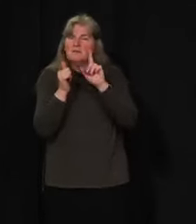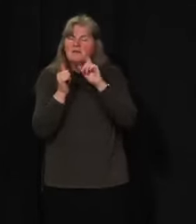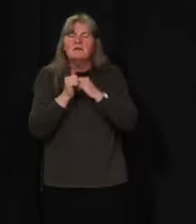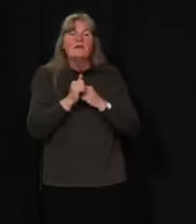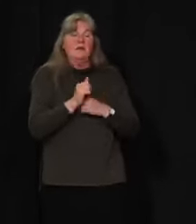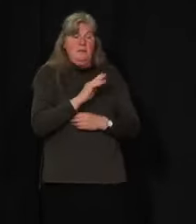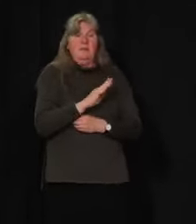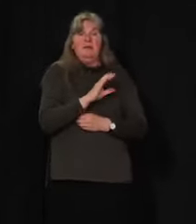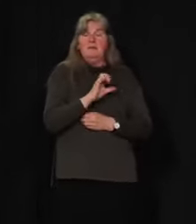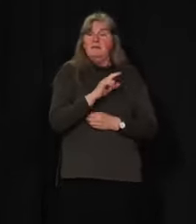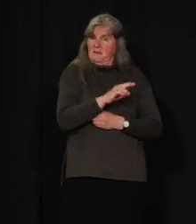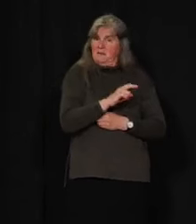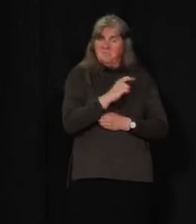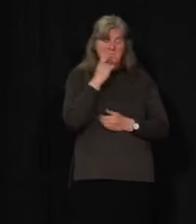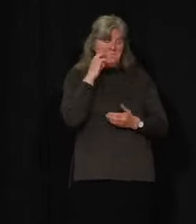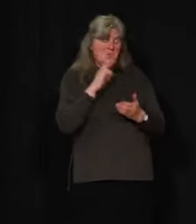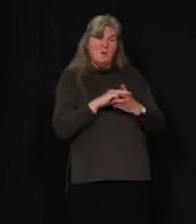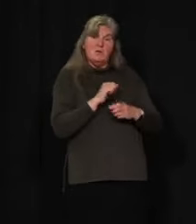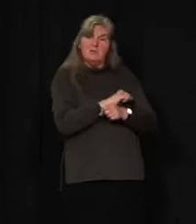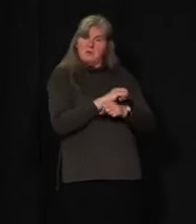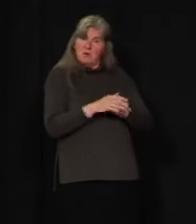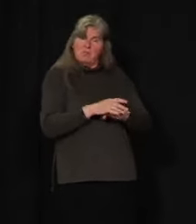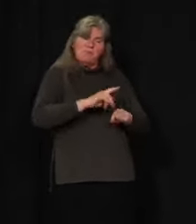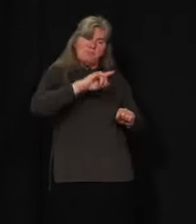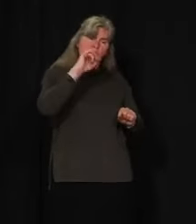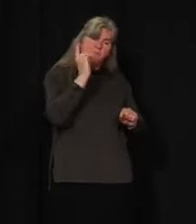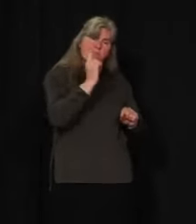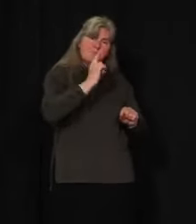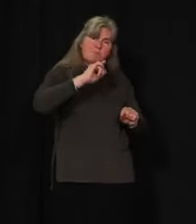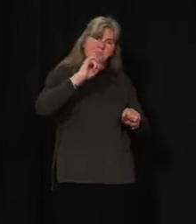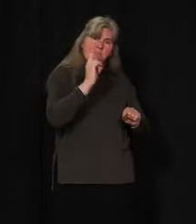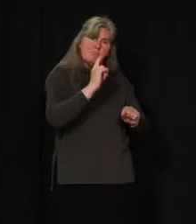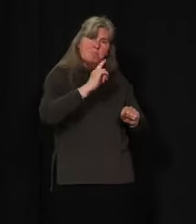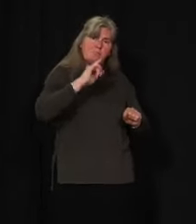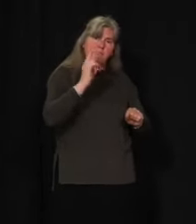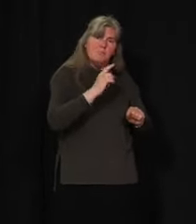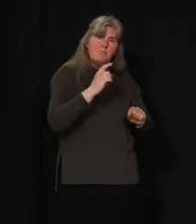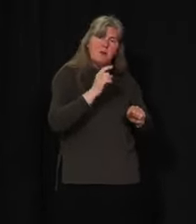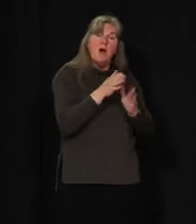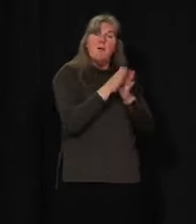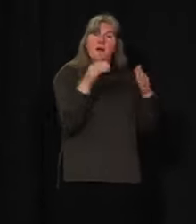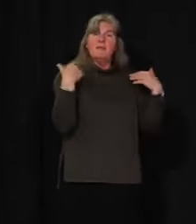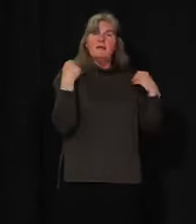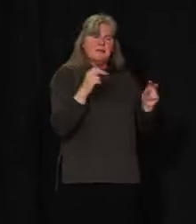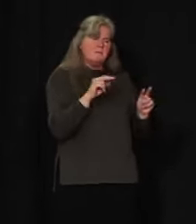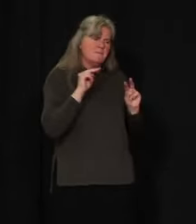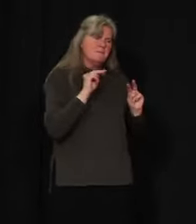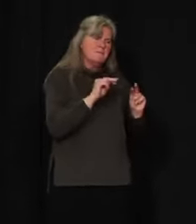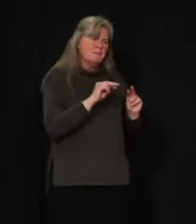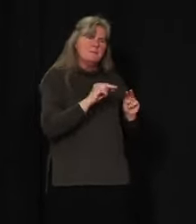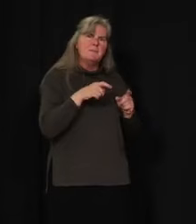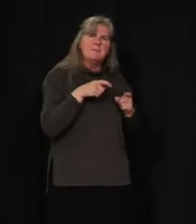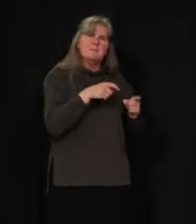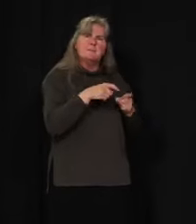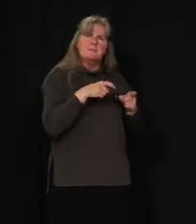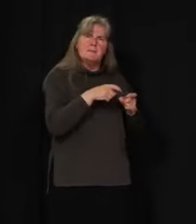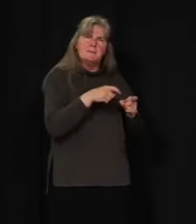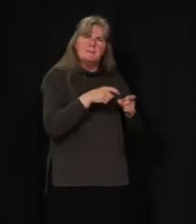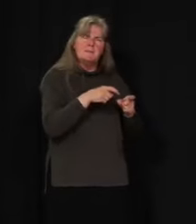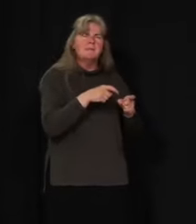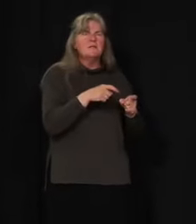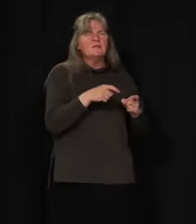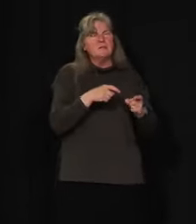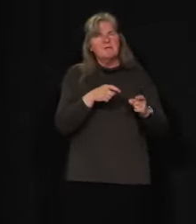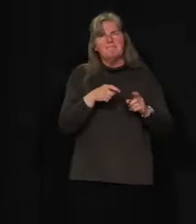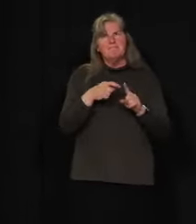successful flattening of the curve due to their strong public health response. As we look to exceptions in border restrictions,